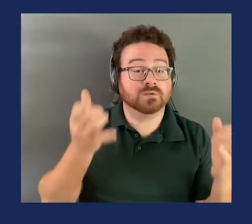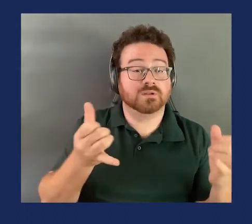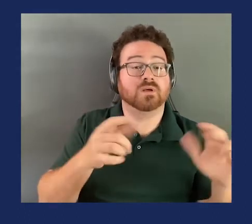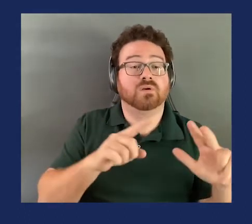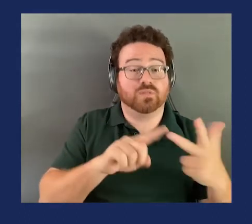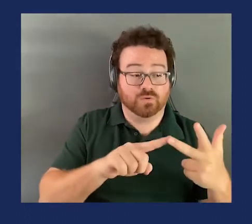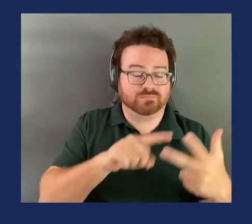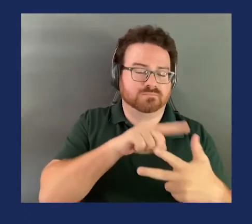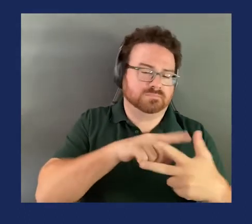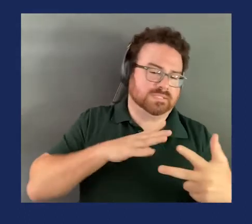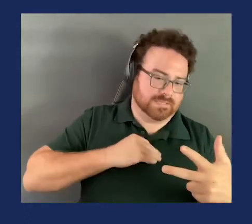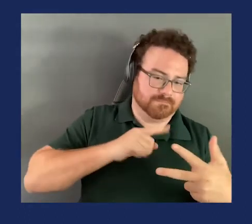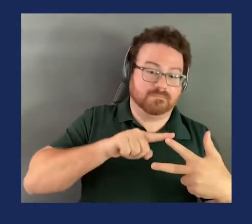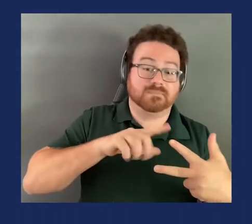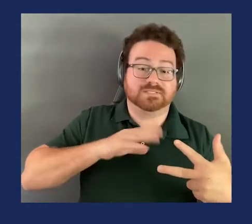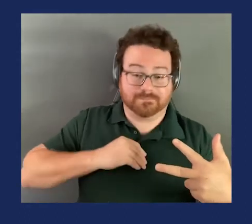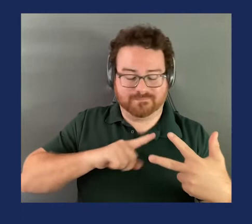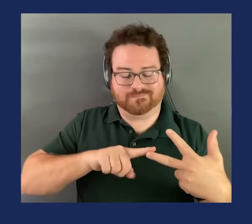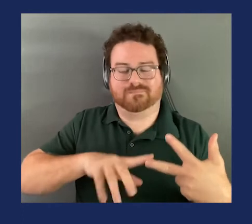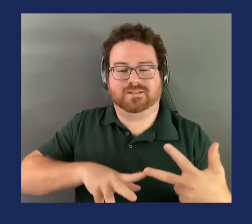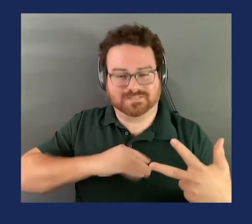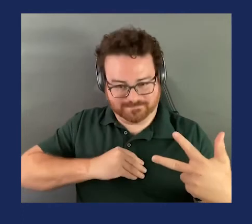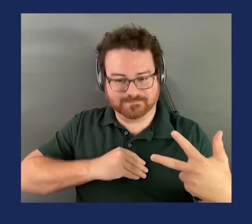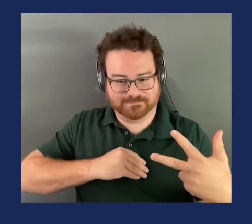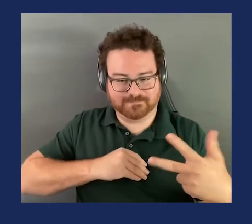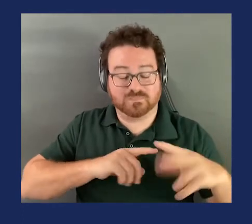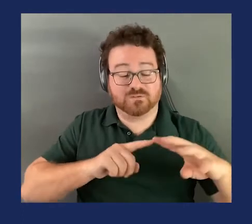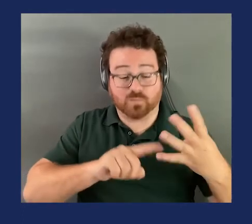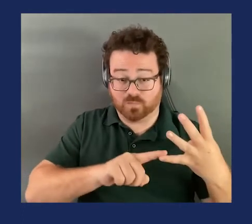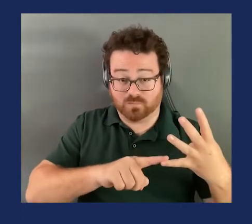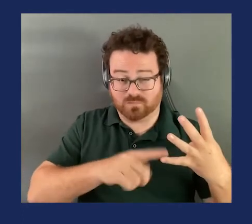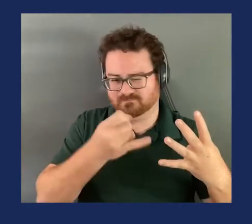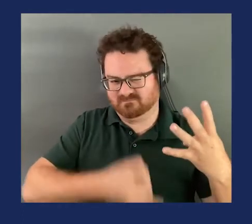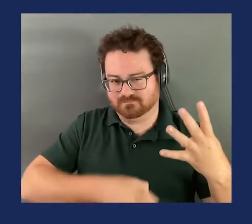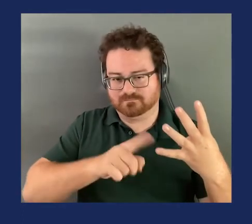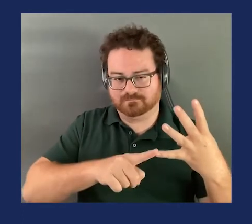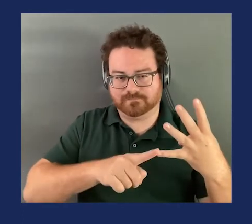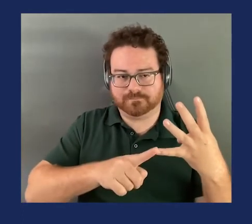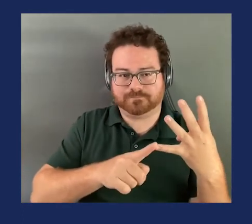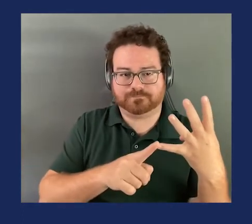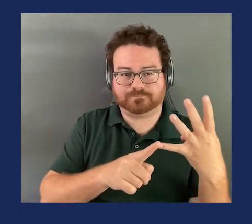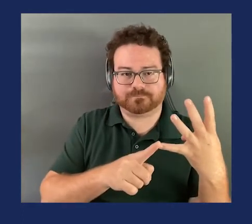by Commissioner Trumka is adopted. Turning to your fourth amendment, Commissioner Trumka.